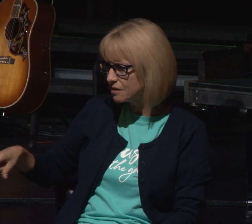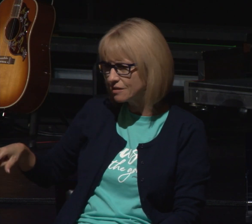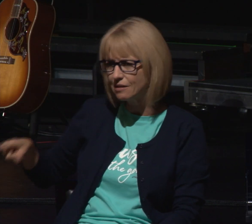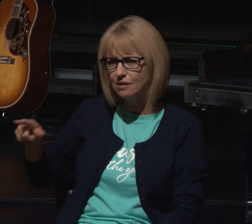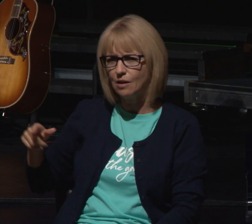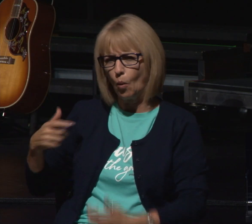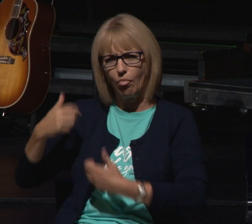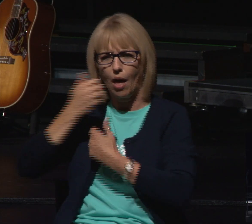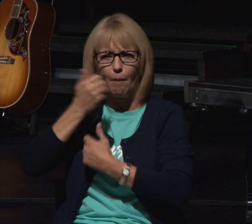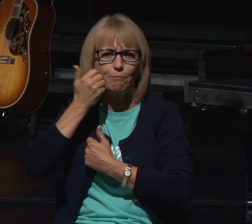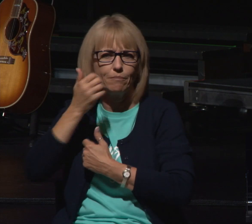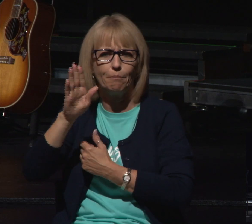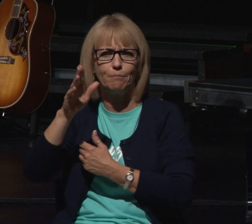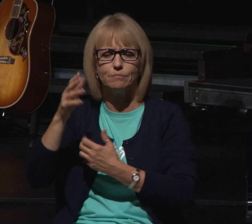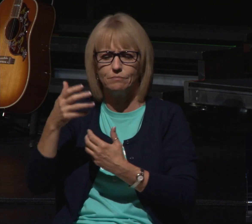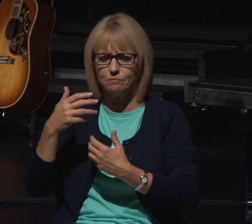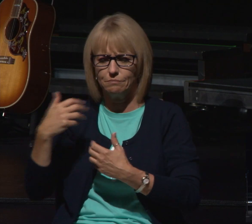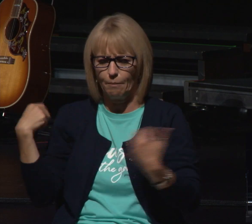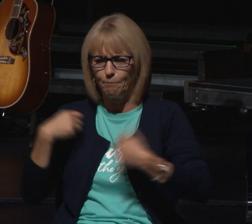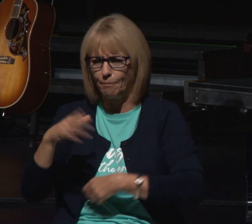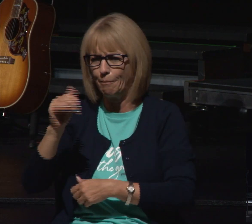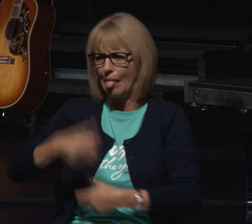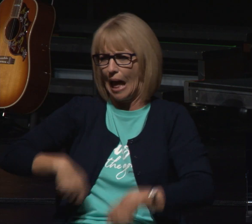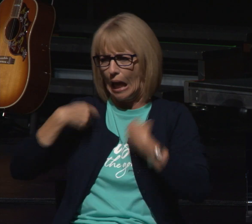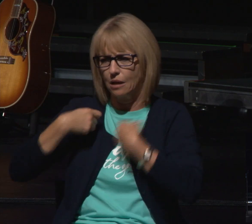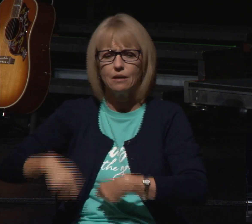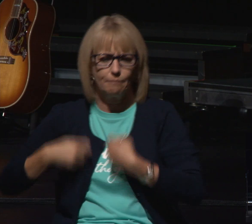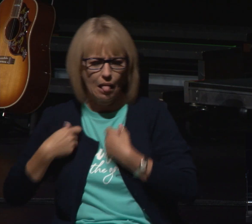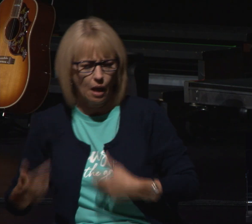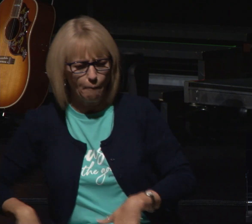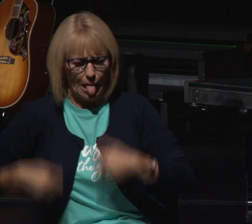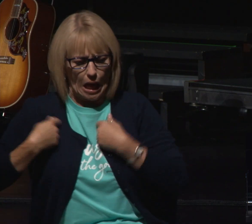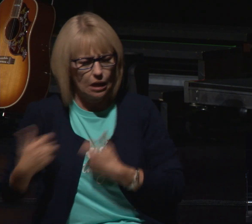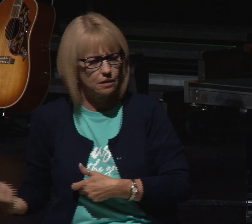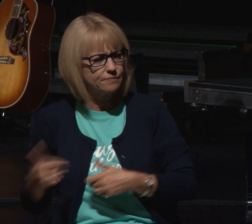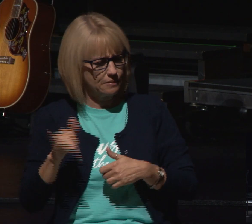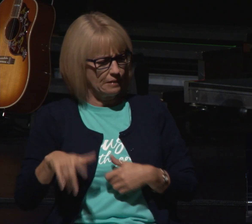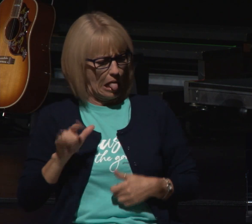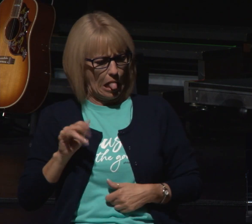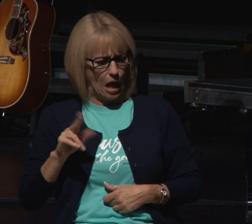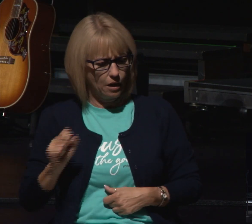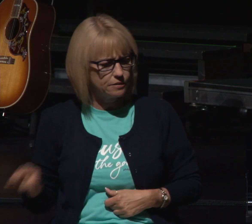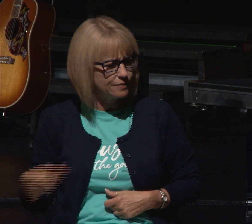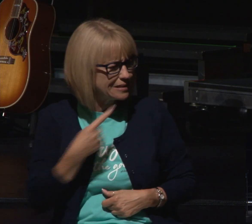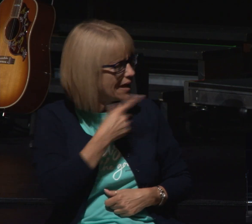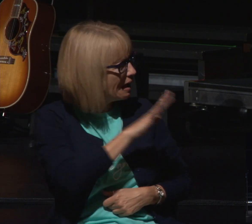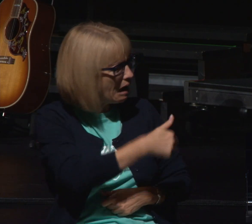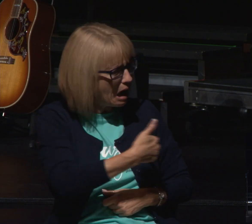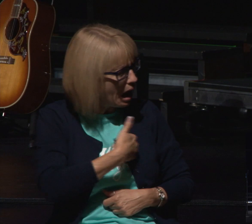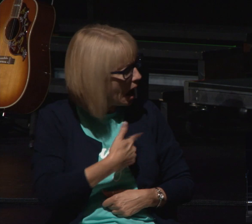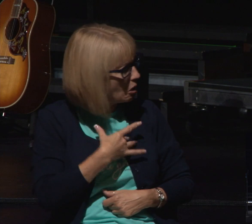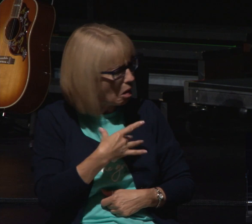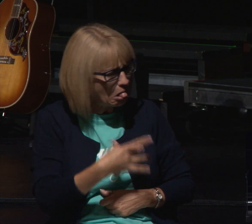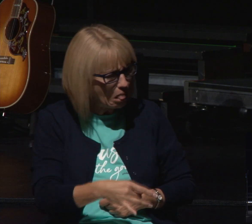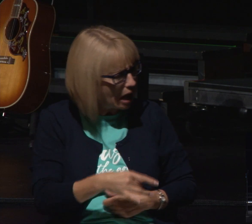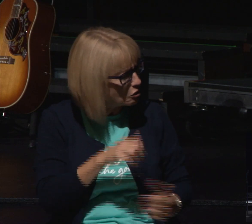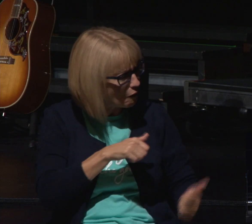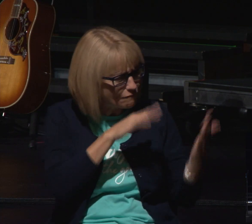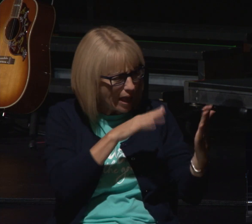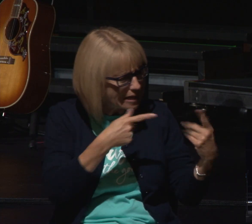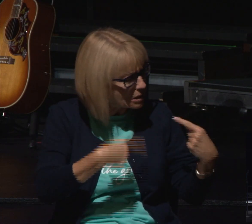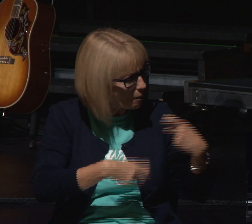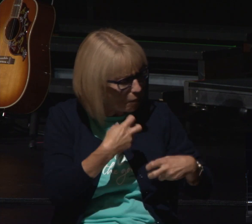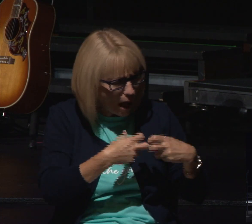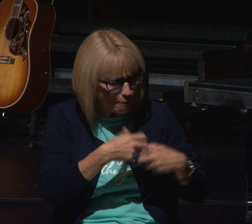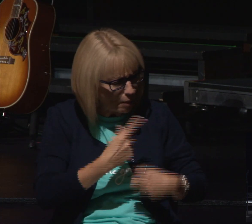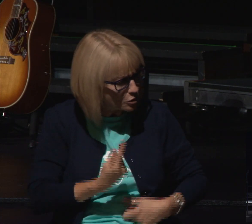head on i think the best way to solve problems is to avoid them in fact this is a distinct philosophy of mine no problem